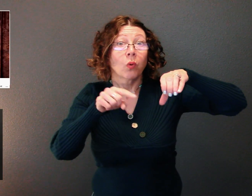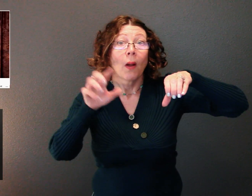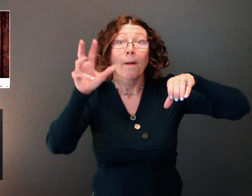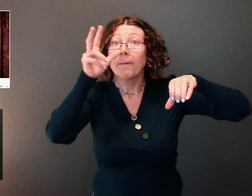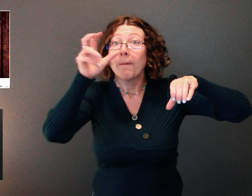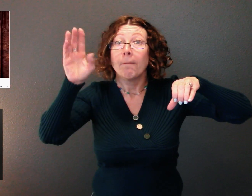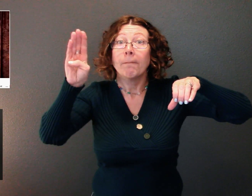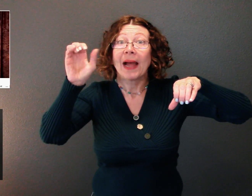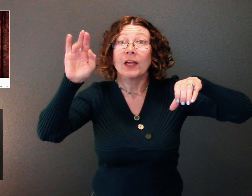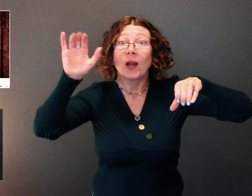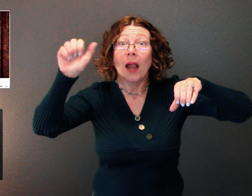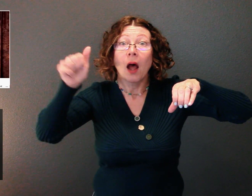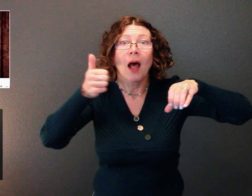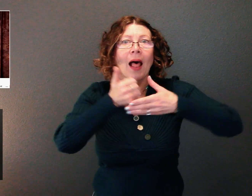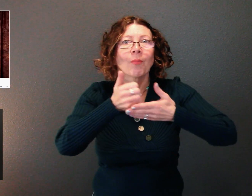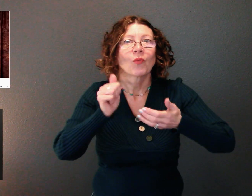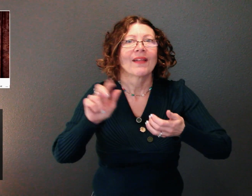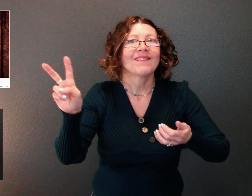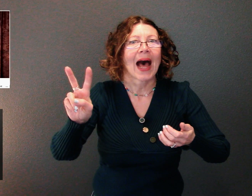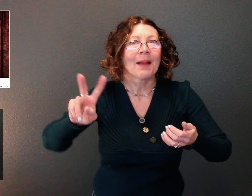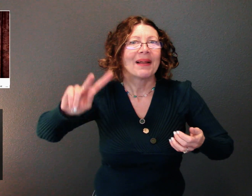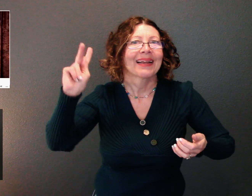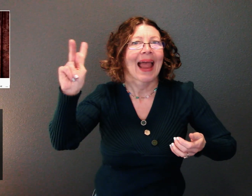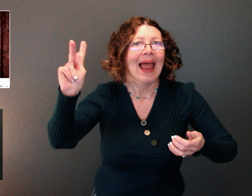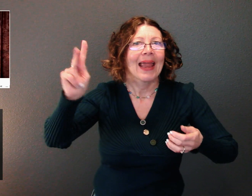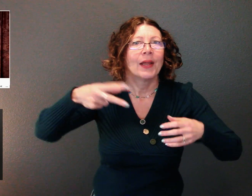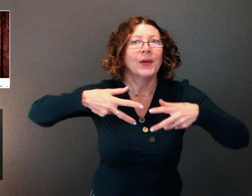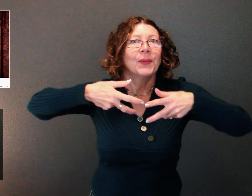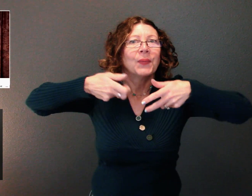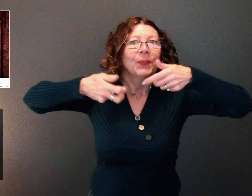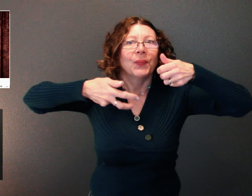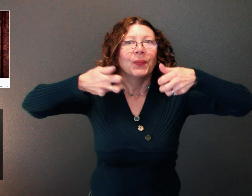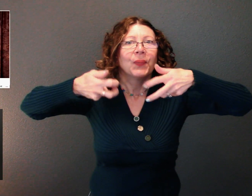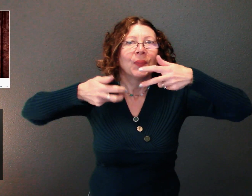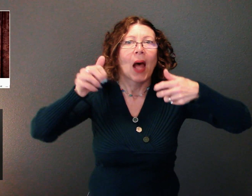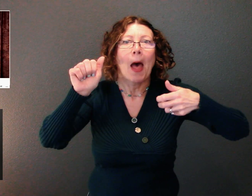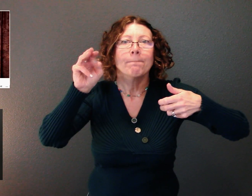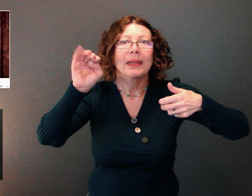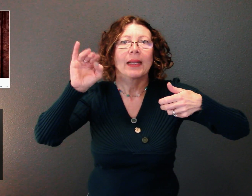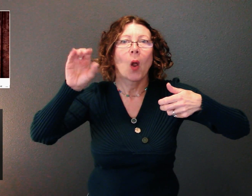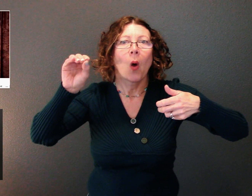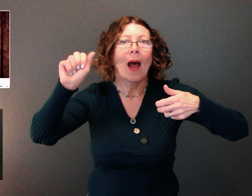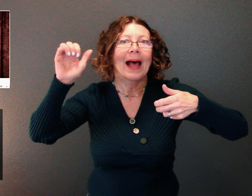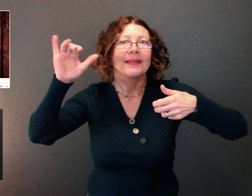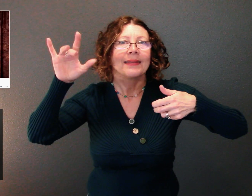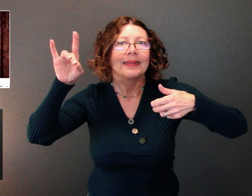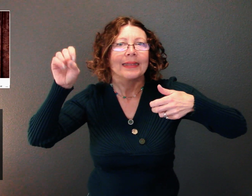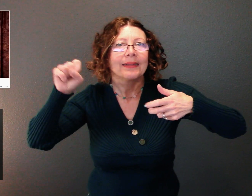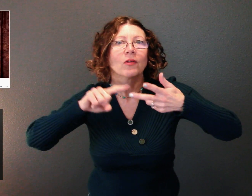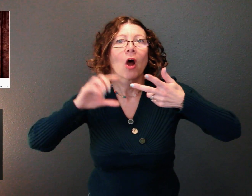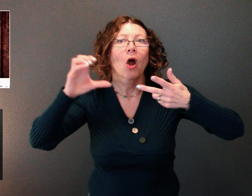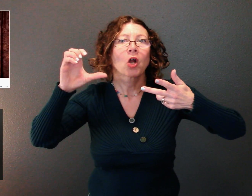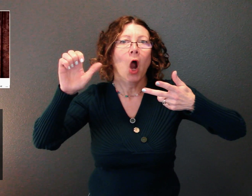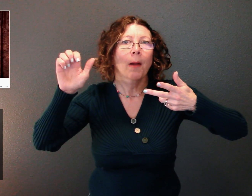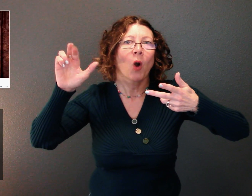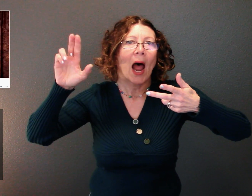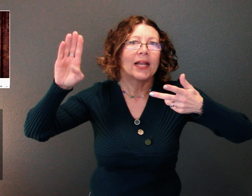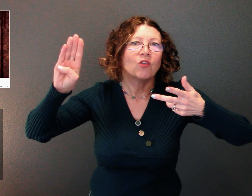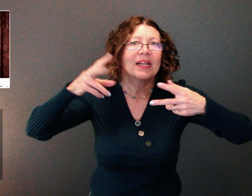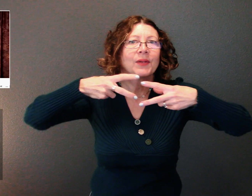like vitamin k production and further breaking down of amino acids and carbohydrates. Last but not least there are